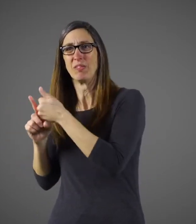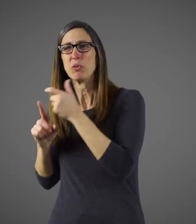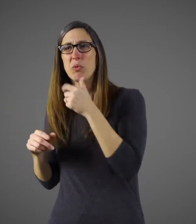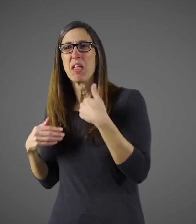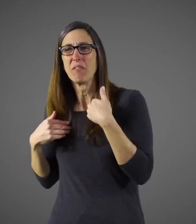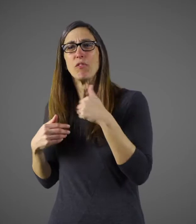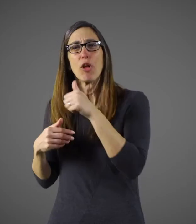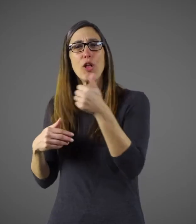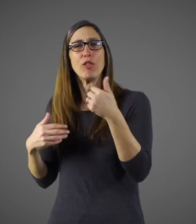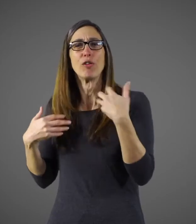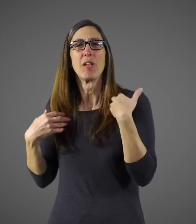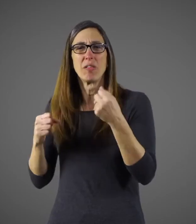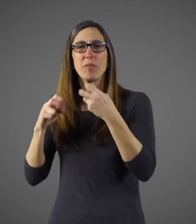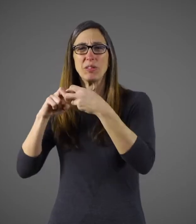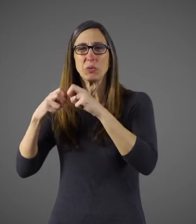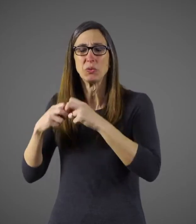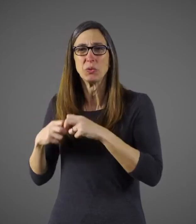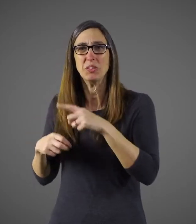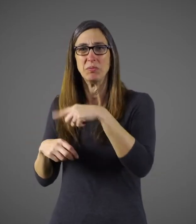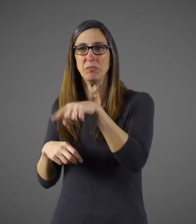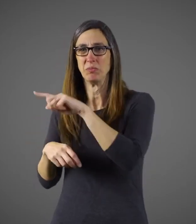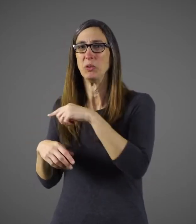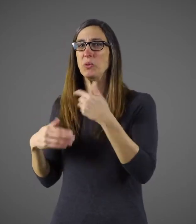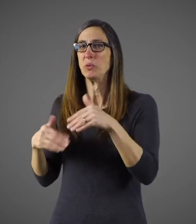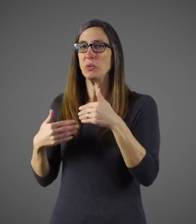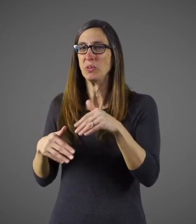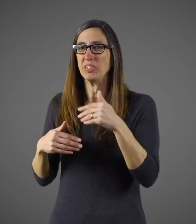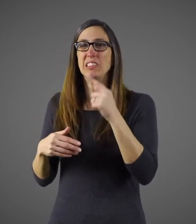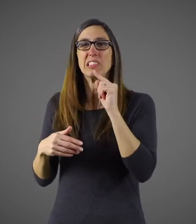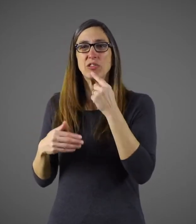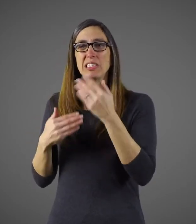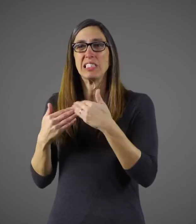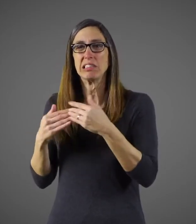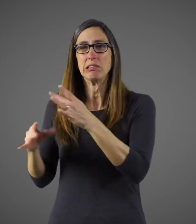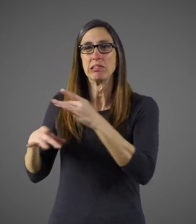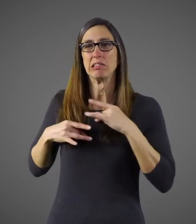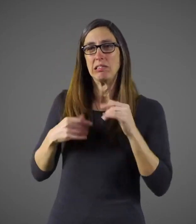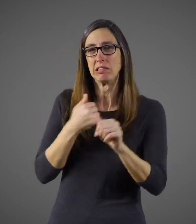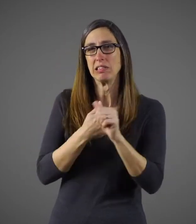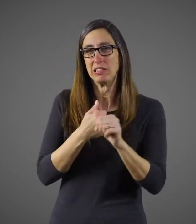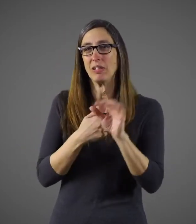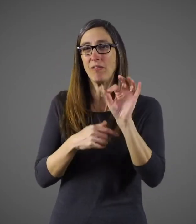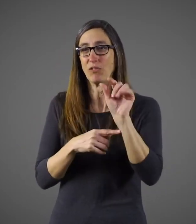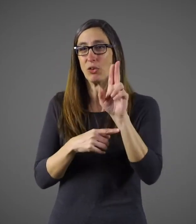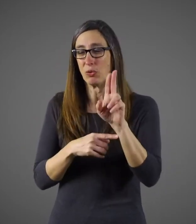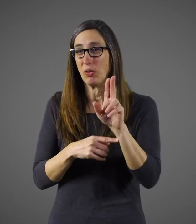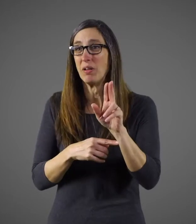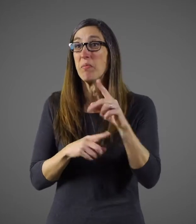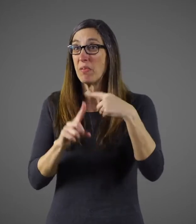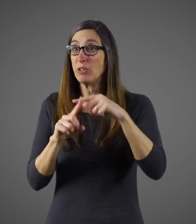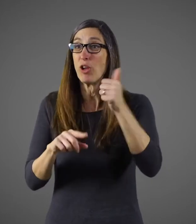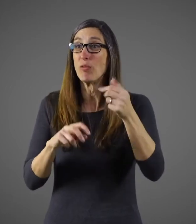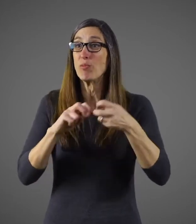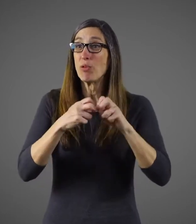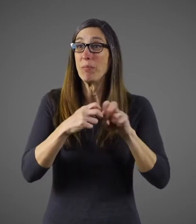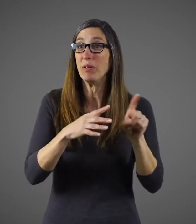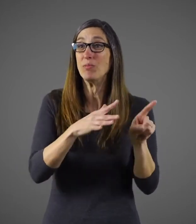or people who have other health problems. People in these groups may get sick with the flu more easily and if they do, it's a more